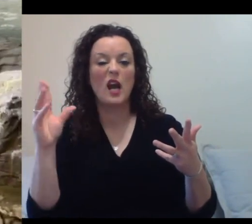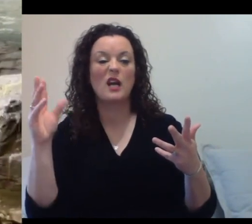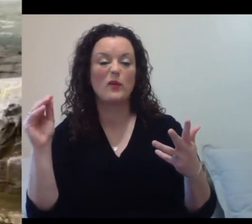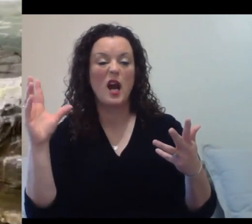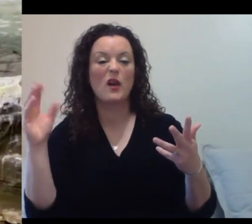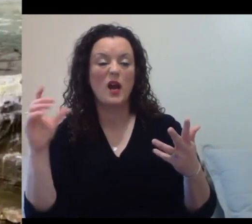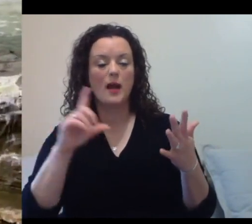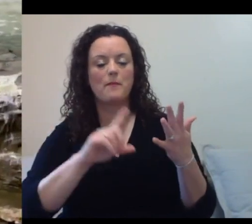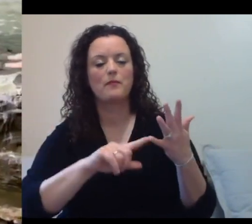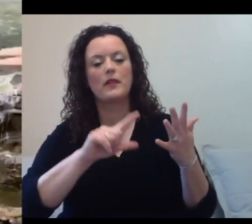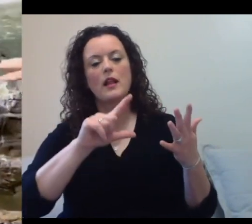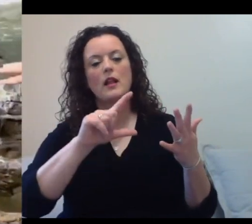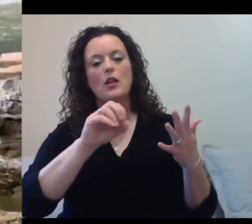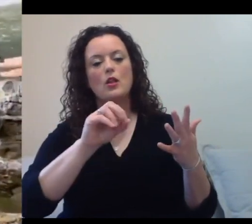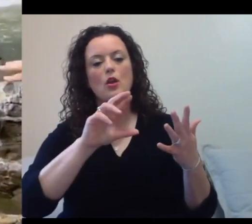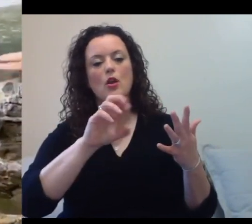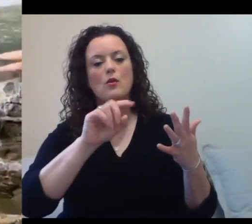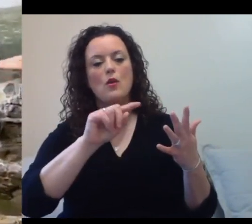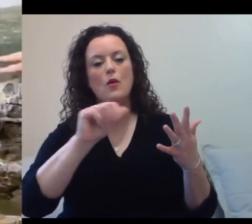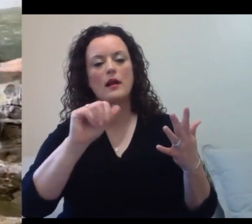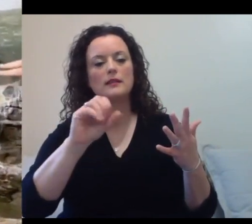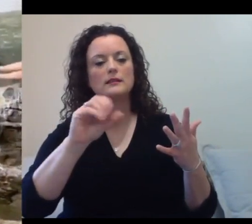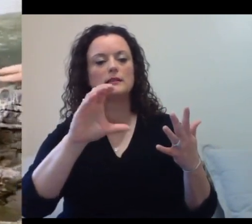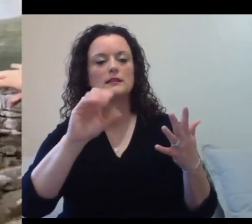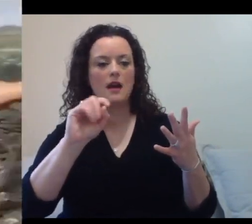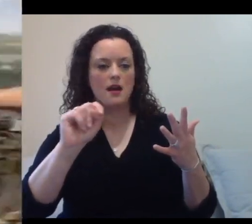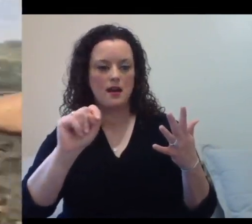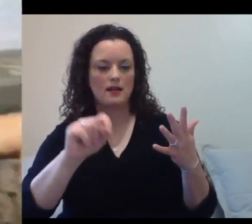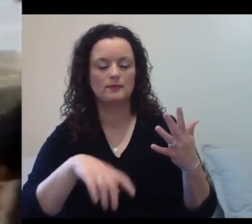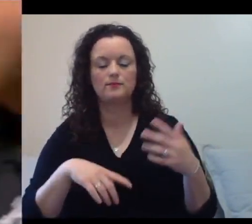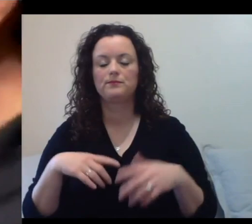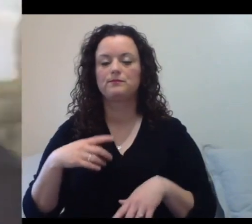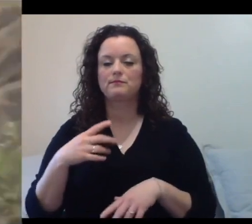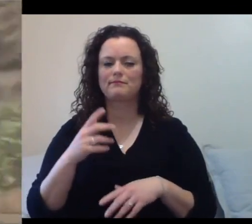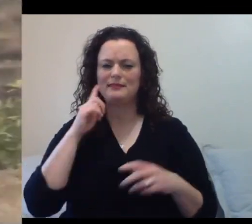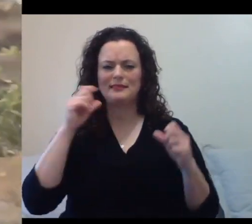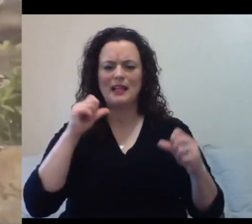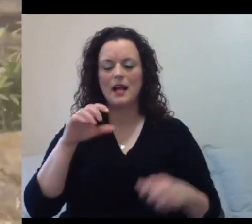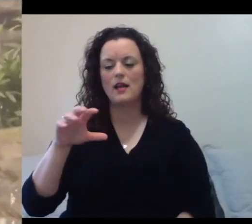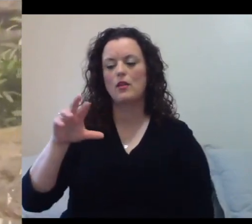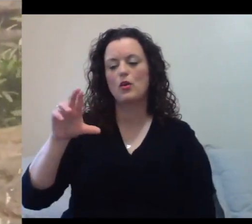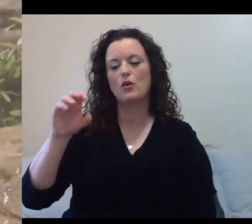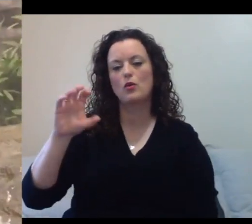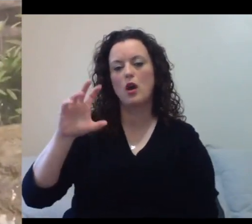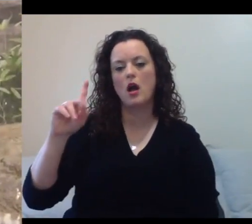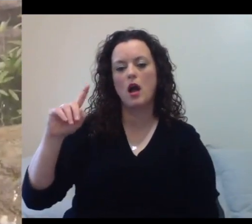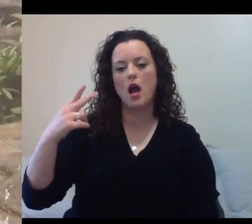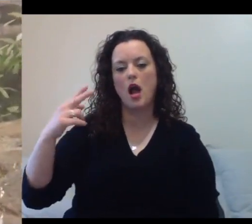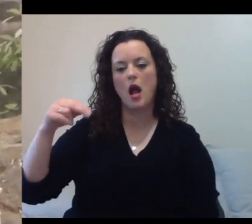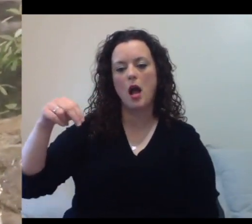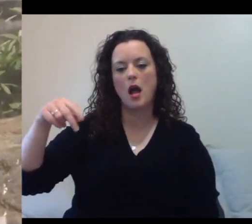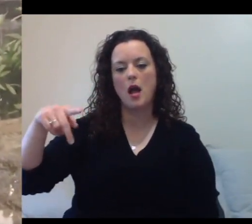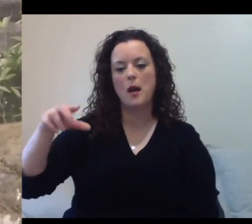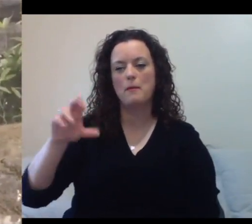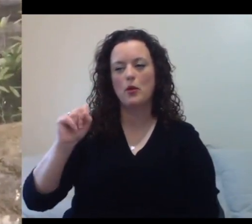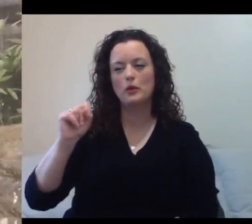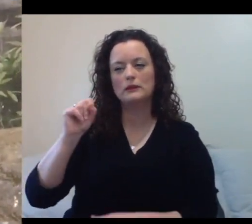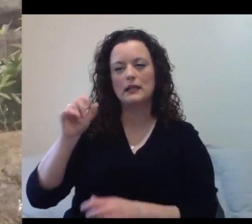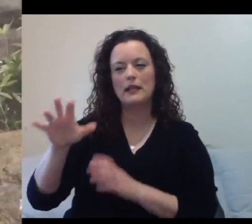the rockhoppers now. Those two have kind of picked their little spot over there. I'm going to bring in. We've got Paul. I'm here. Paul's in black-faced